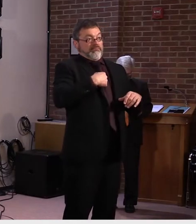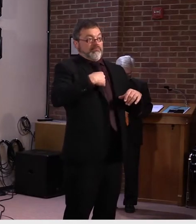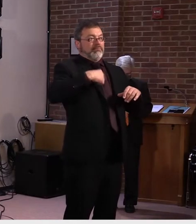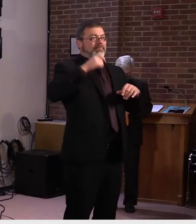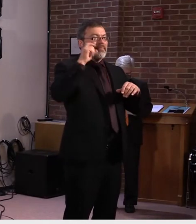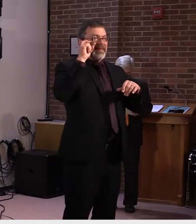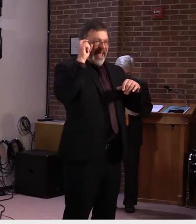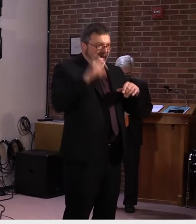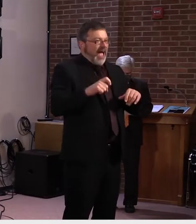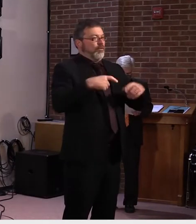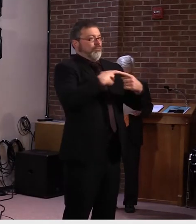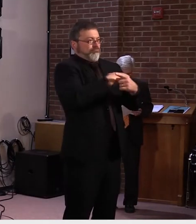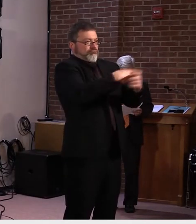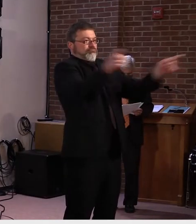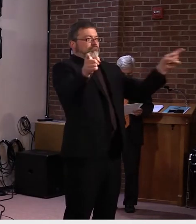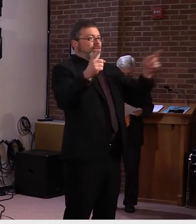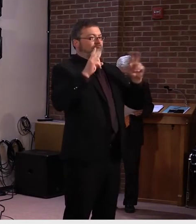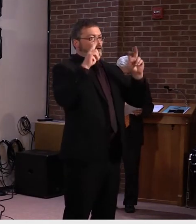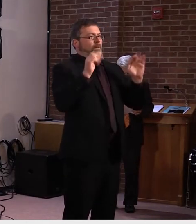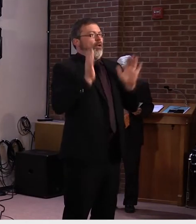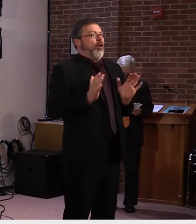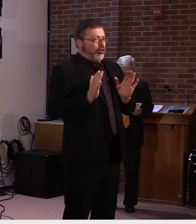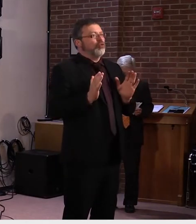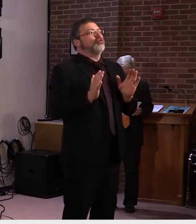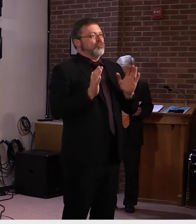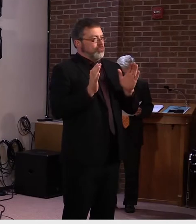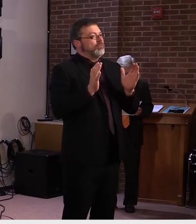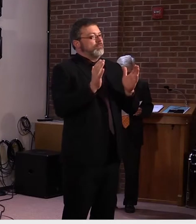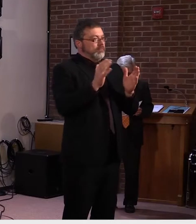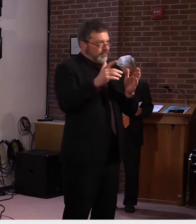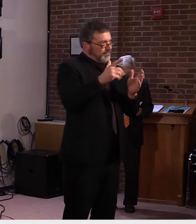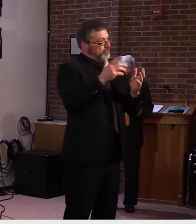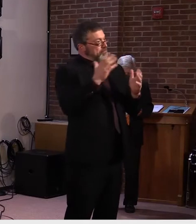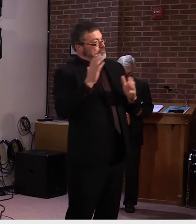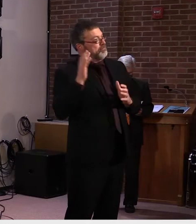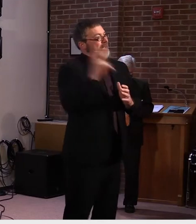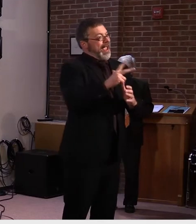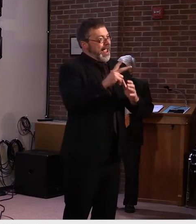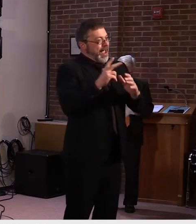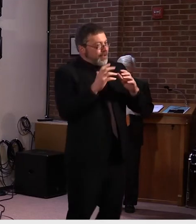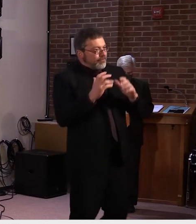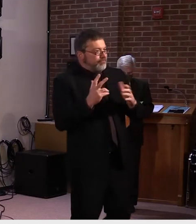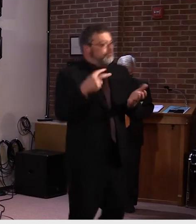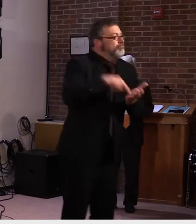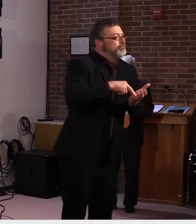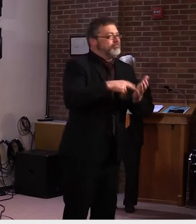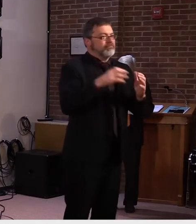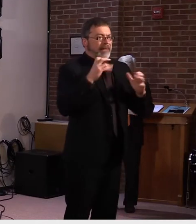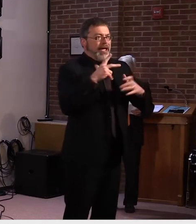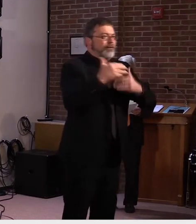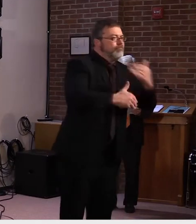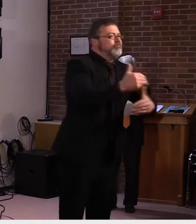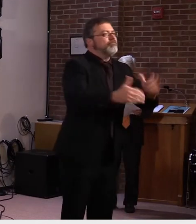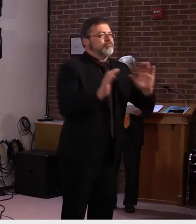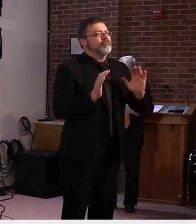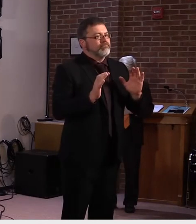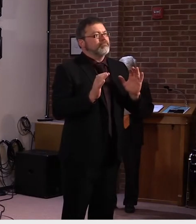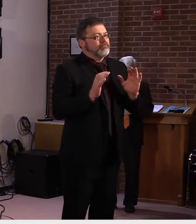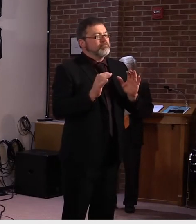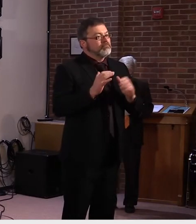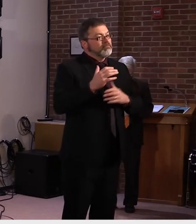faster and stronger. But we must also recognize that there will be more difficult budget decisions ahead.